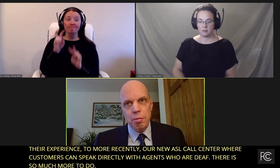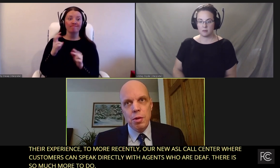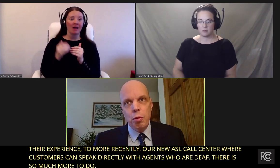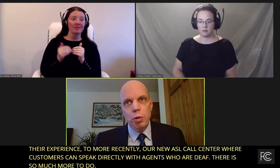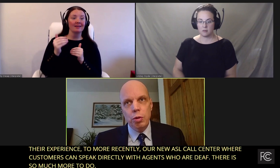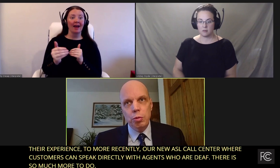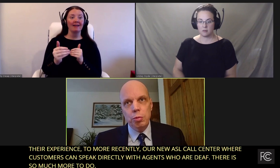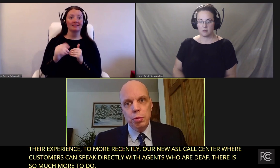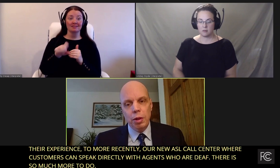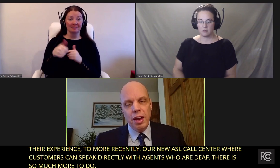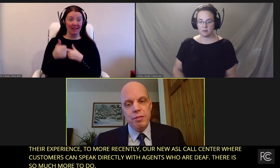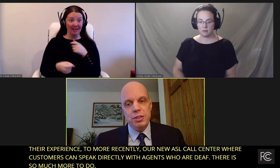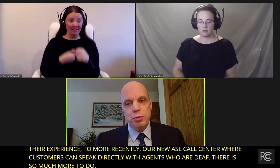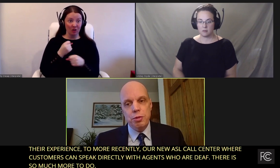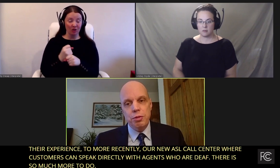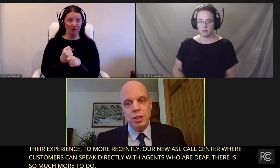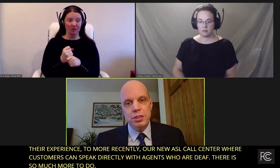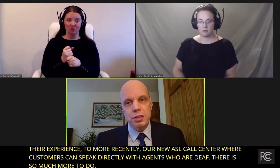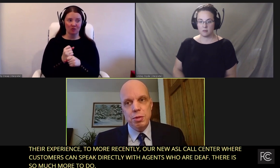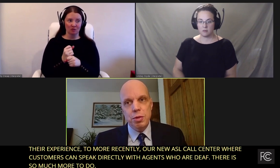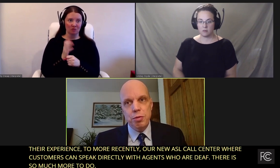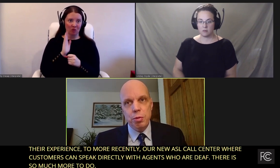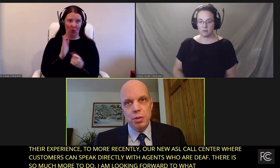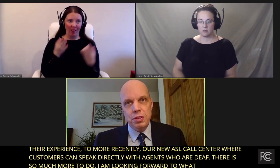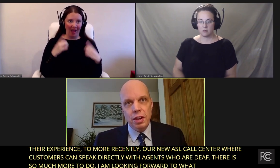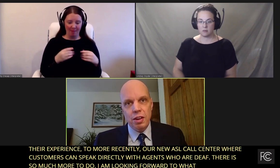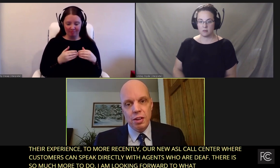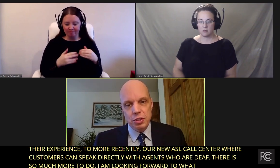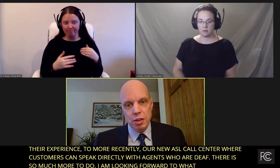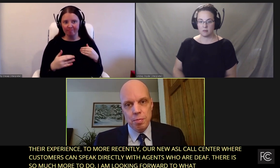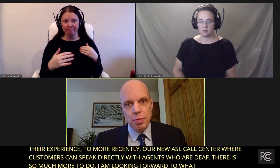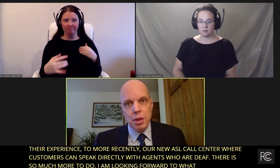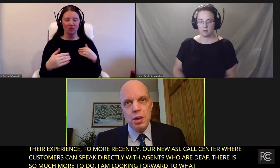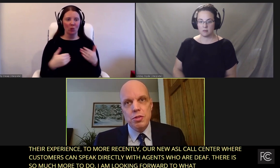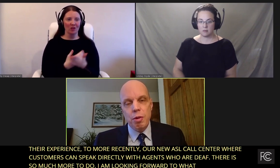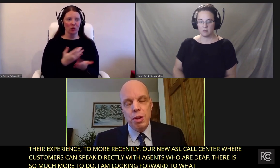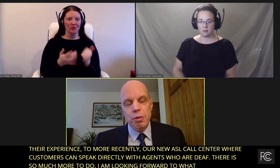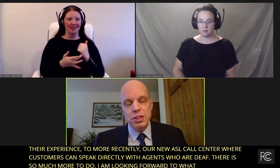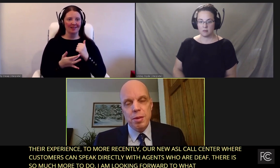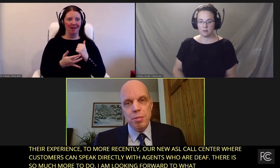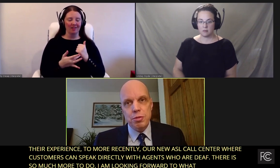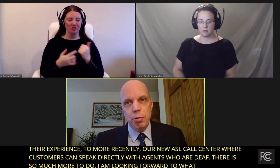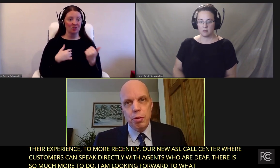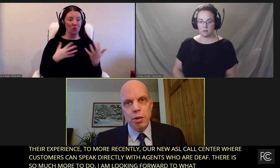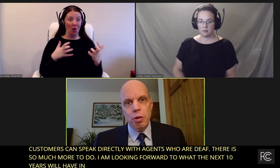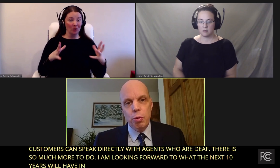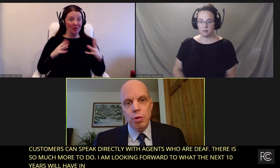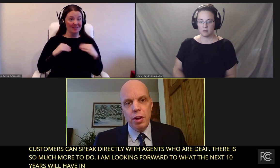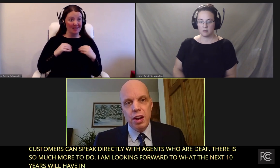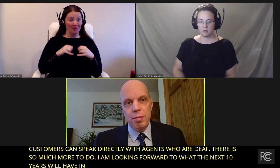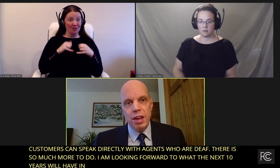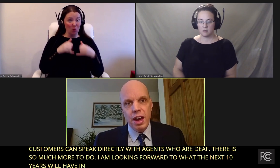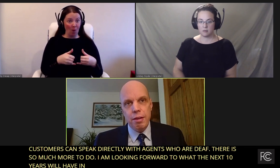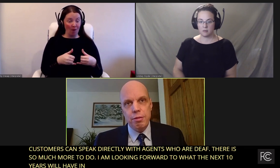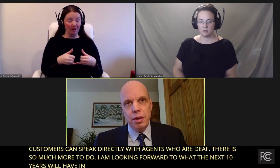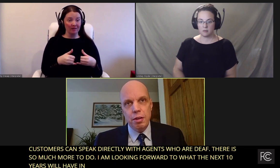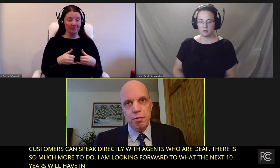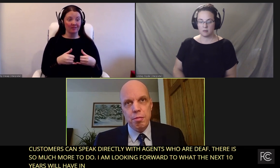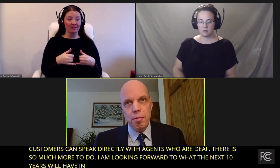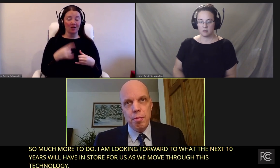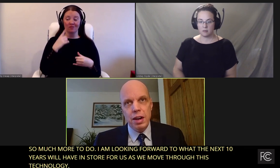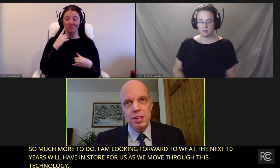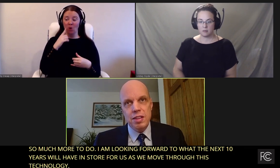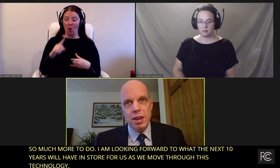will have in store for us as we move through this technology. So I want to accept this award on behalf